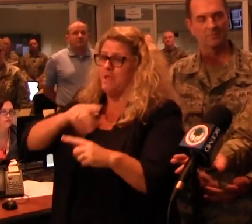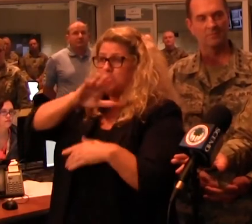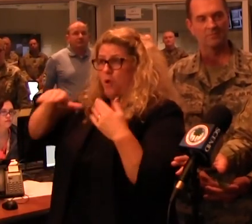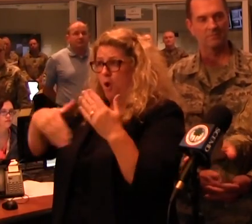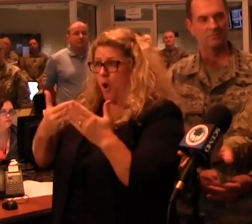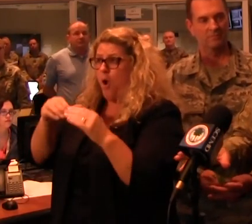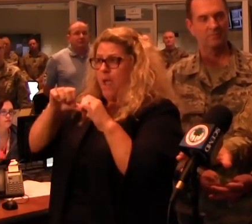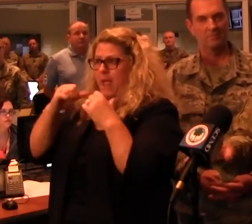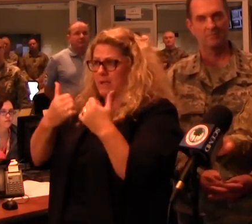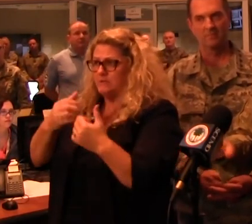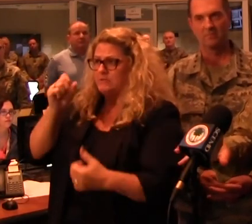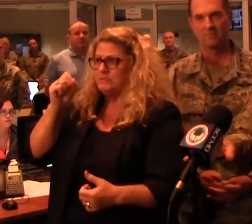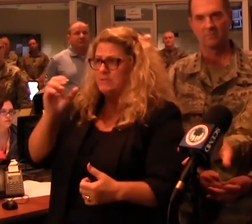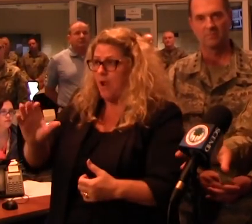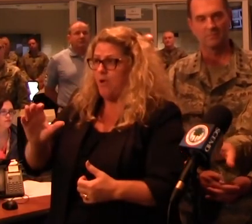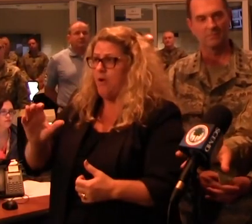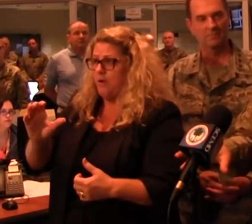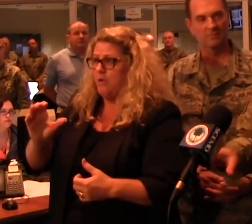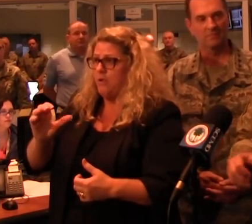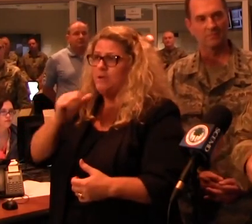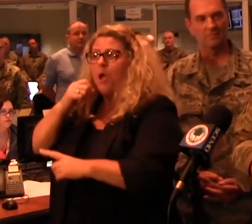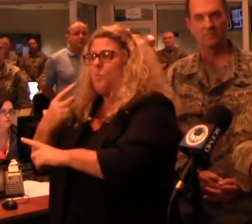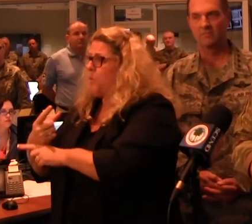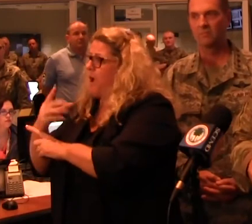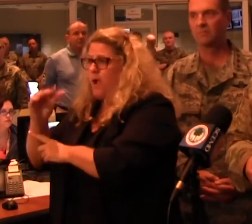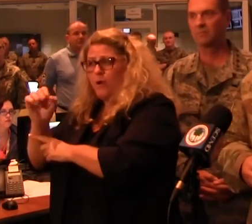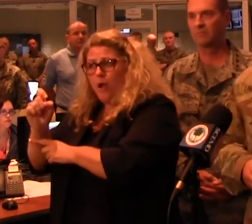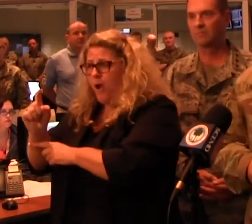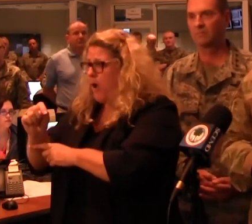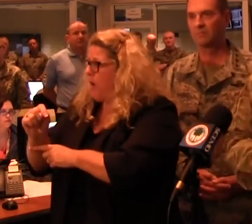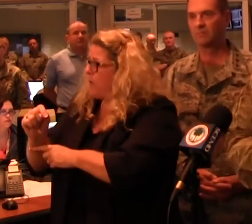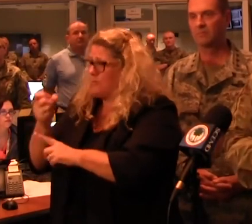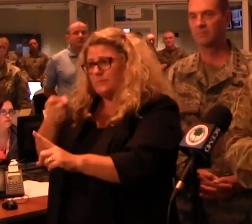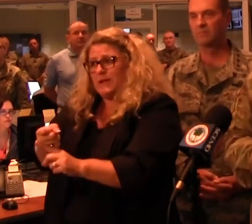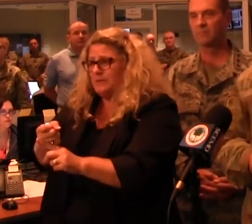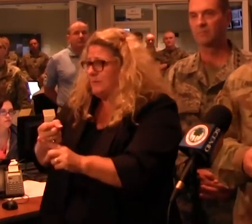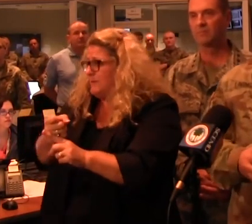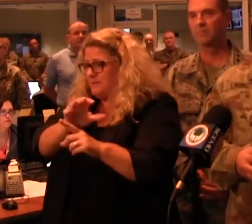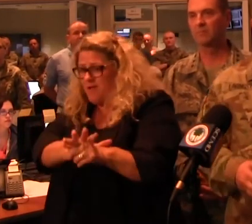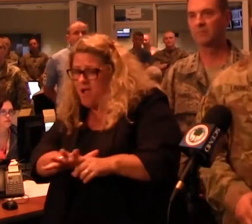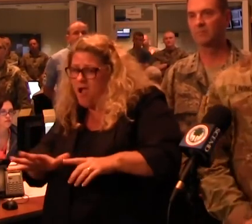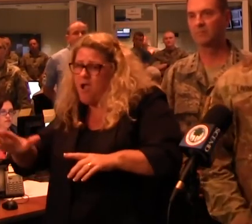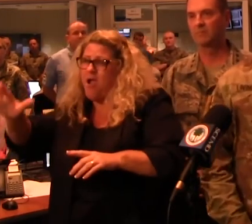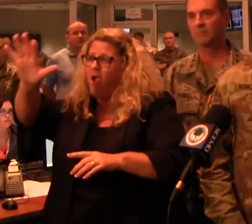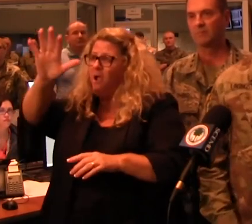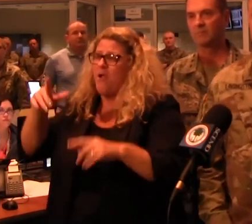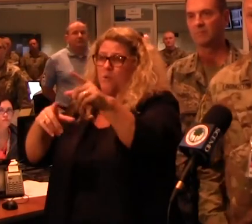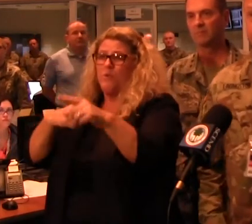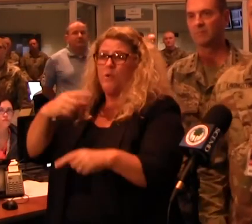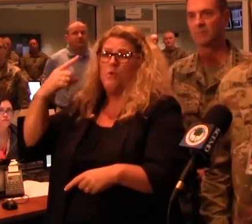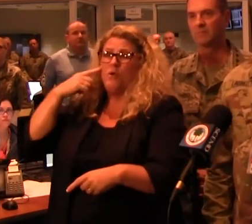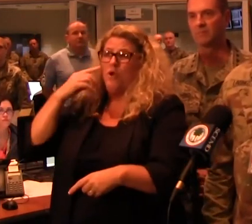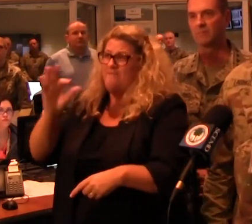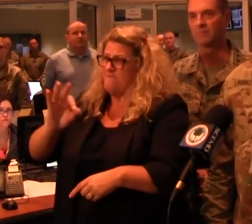in South Carolina. But it is not, unfortunately, it's not just a coastal event. We had a report this morning saying that Florence is going to be one of the top